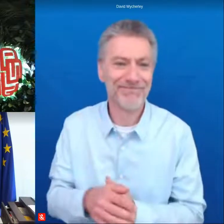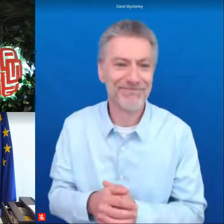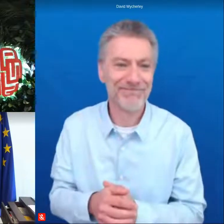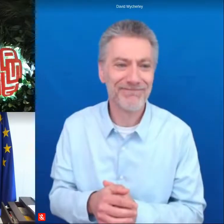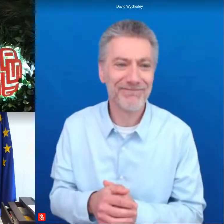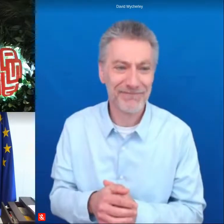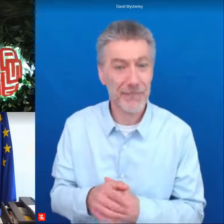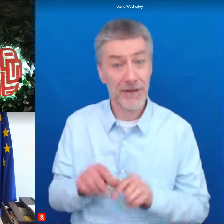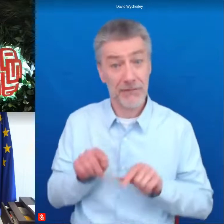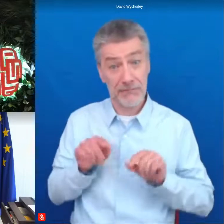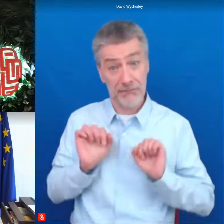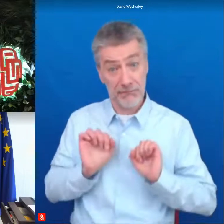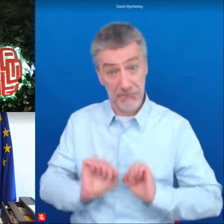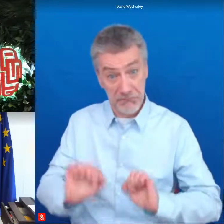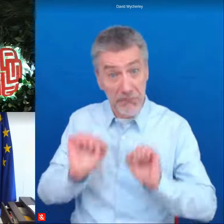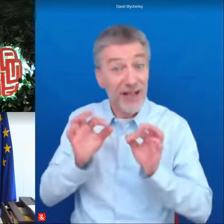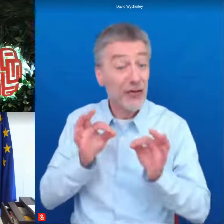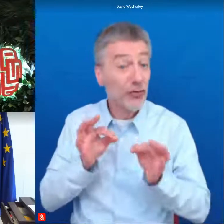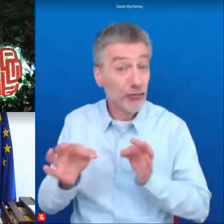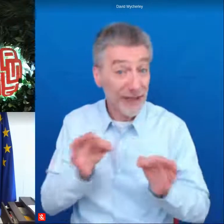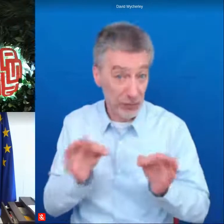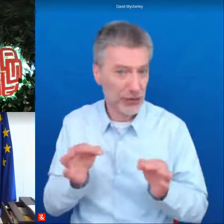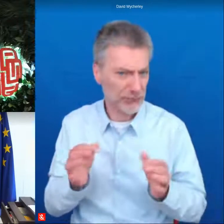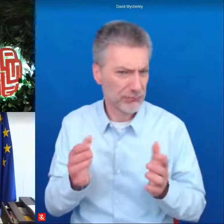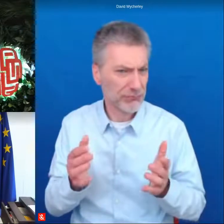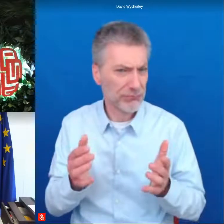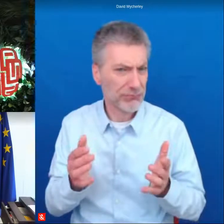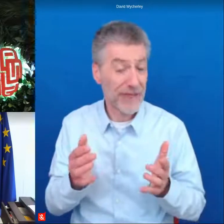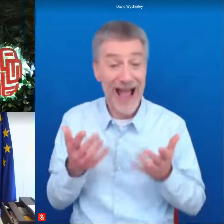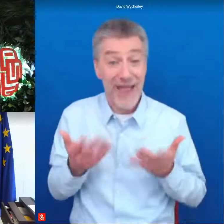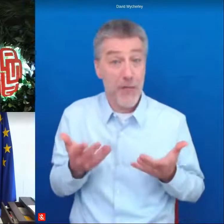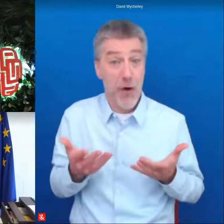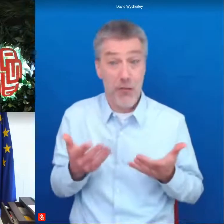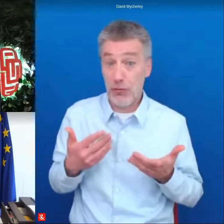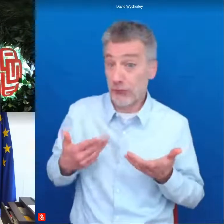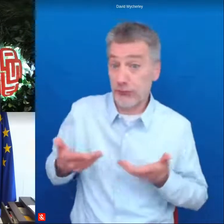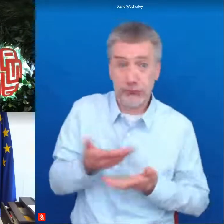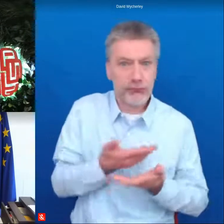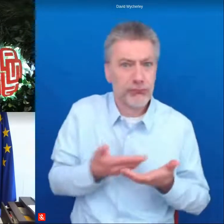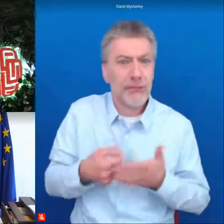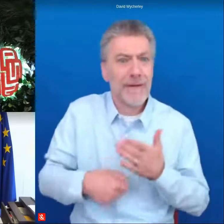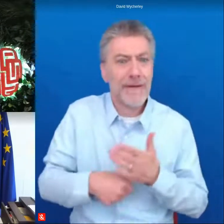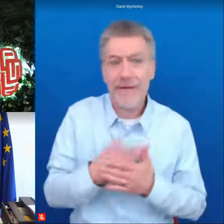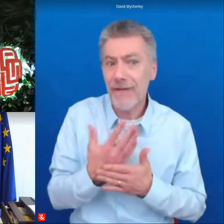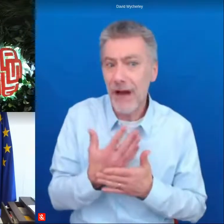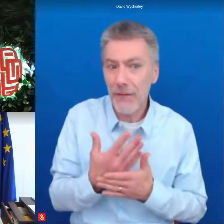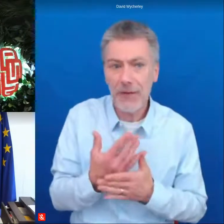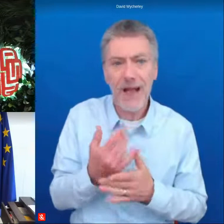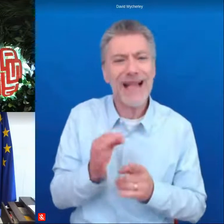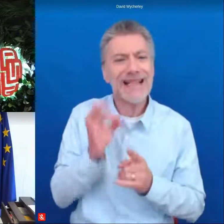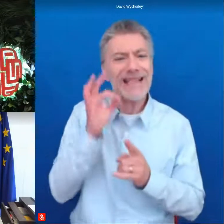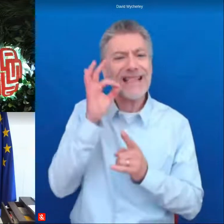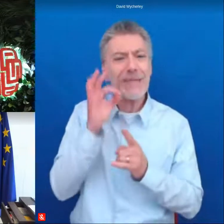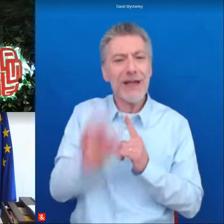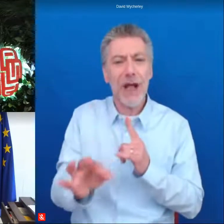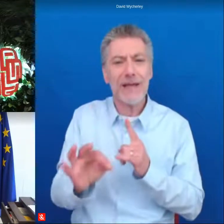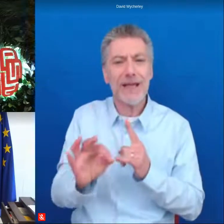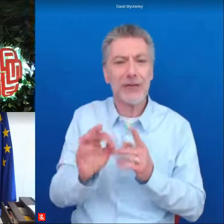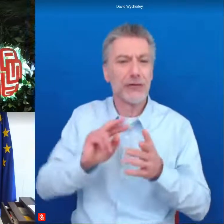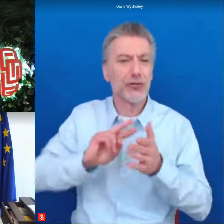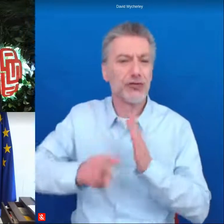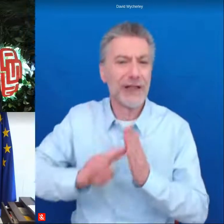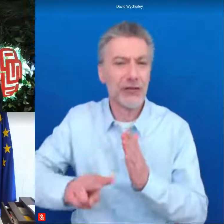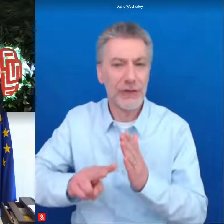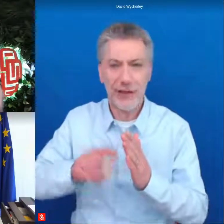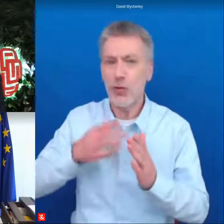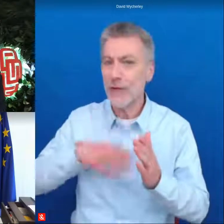strategies they are i mean they are being developed we call them smart specialization strategies and for all the